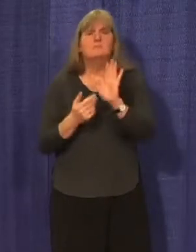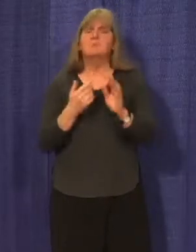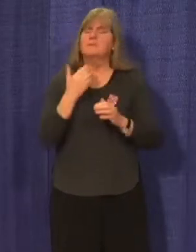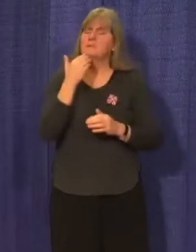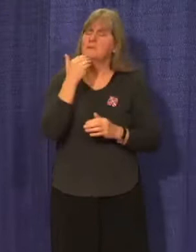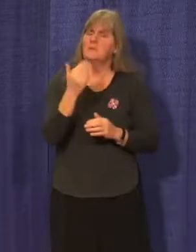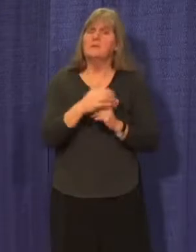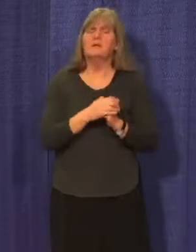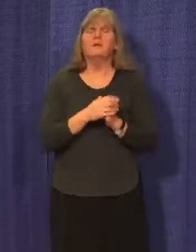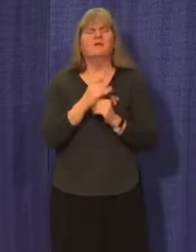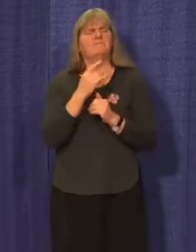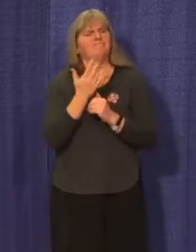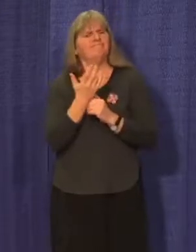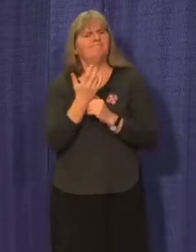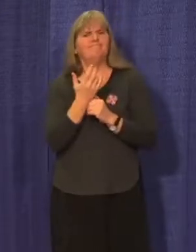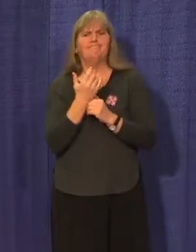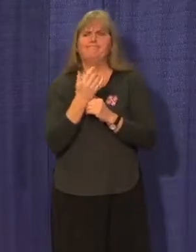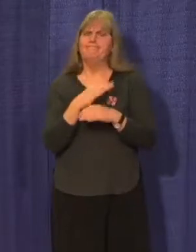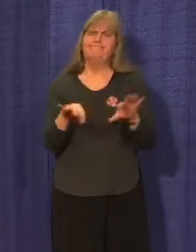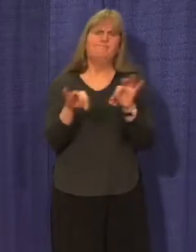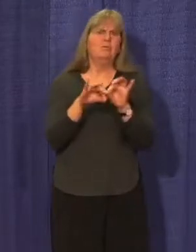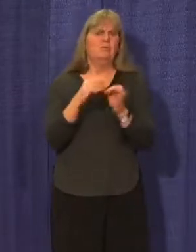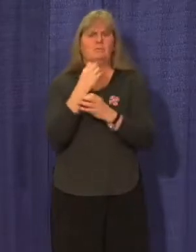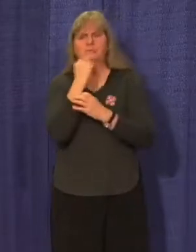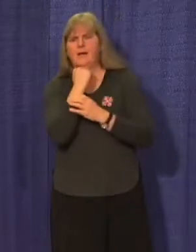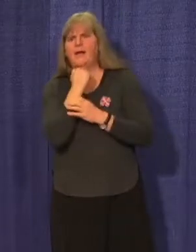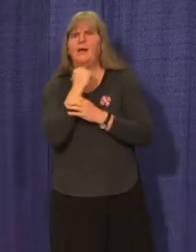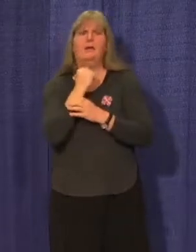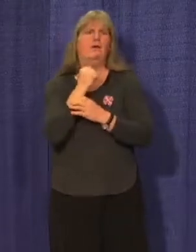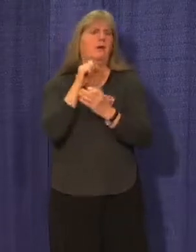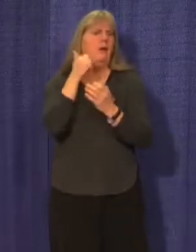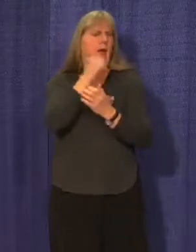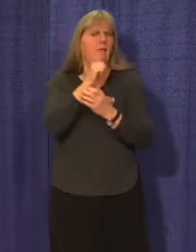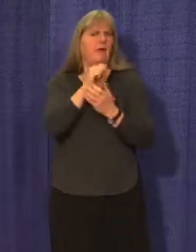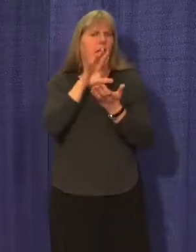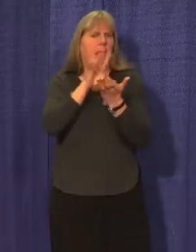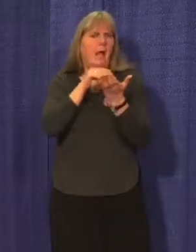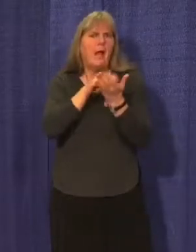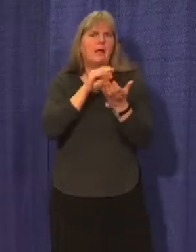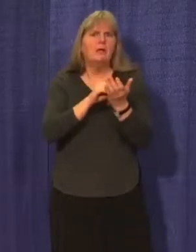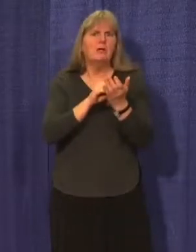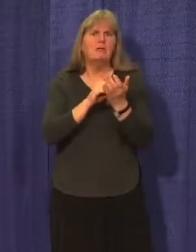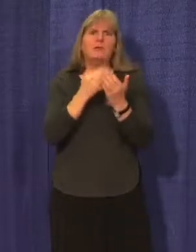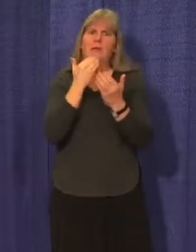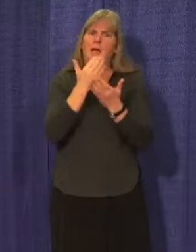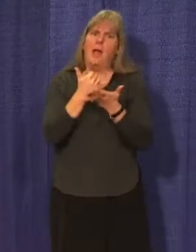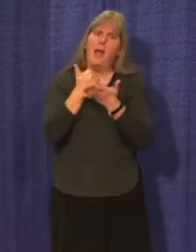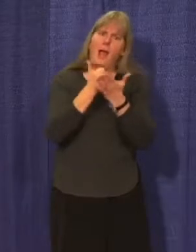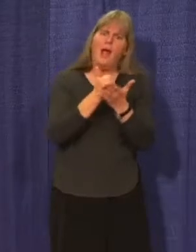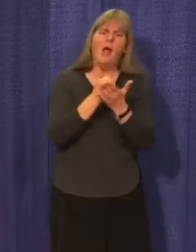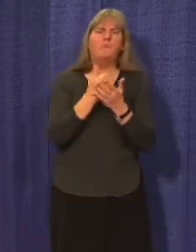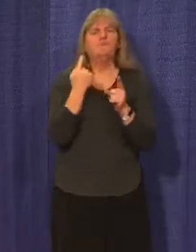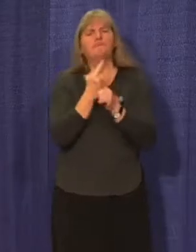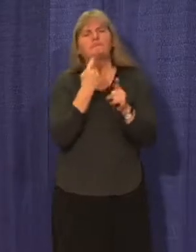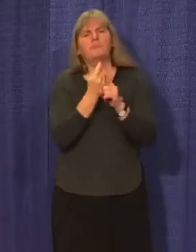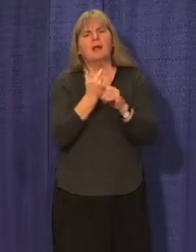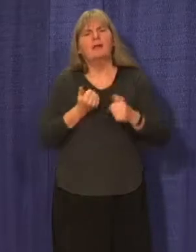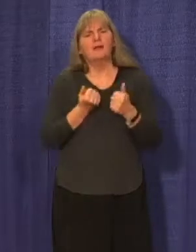Because we know how important daily learning and being at school is to everyone's well-being, we must keep this up.